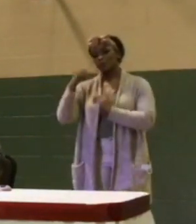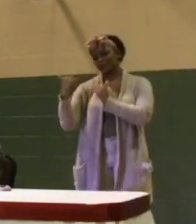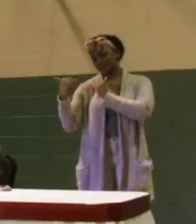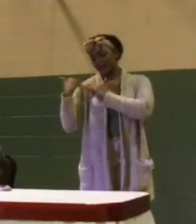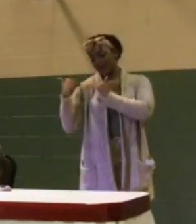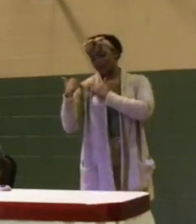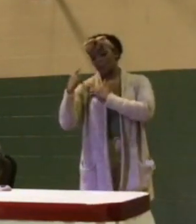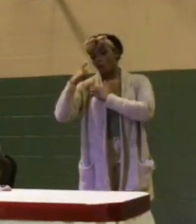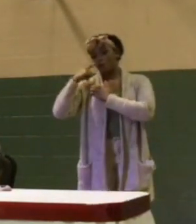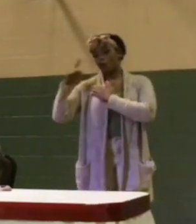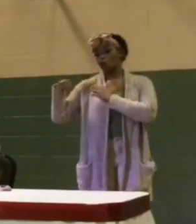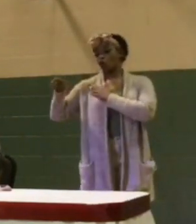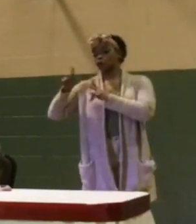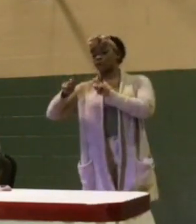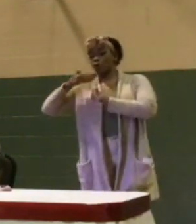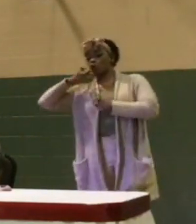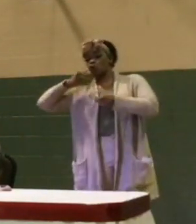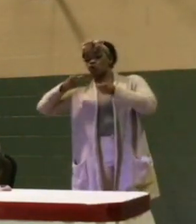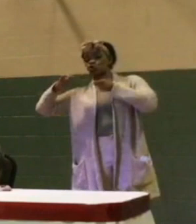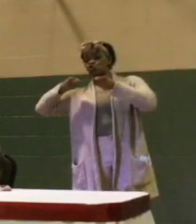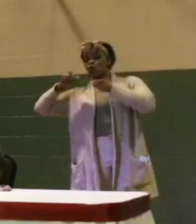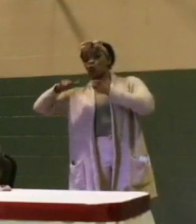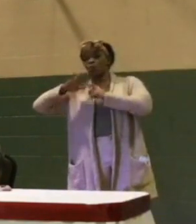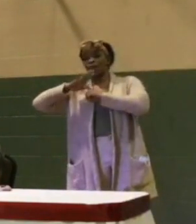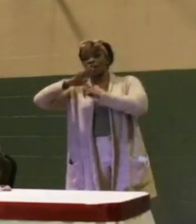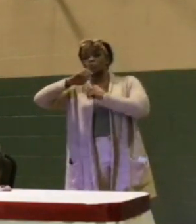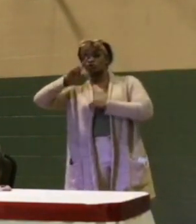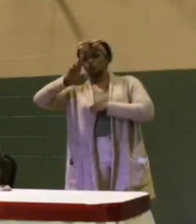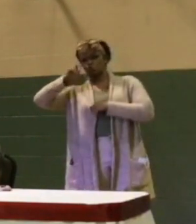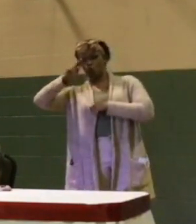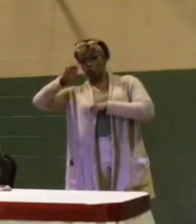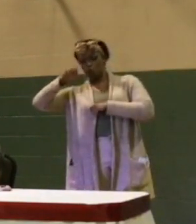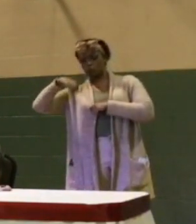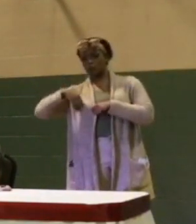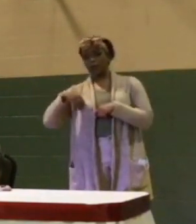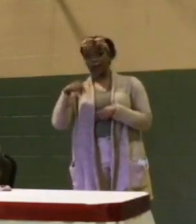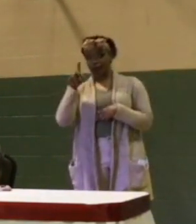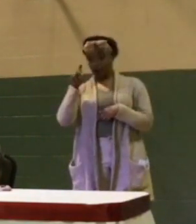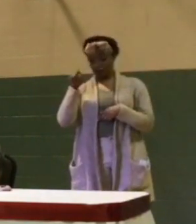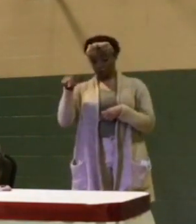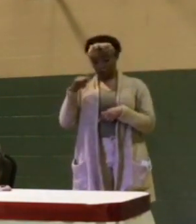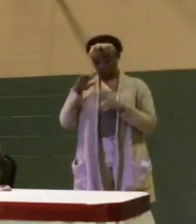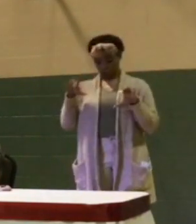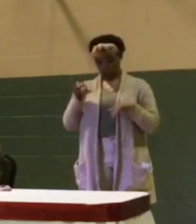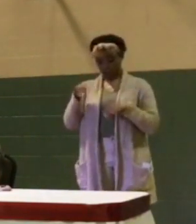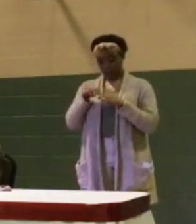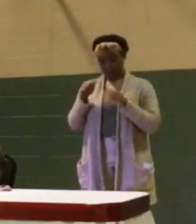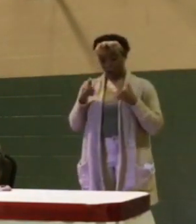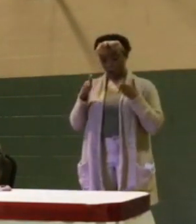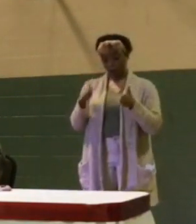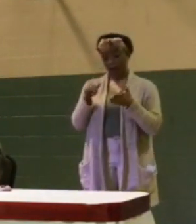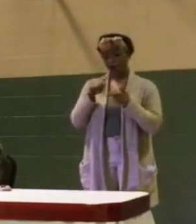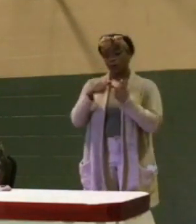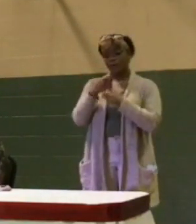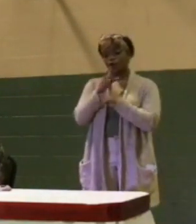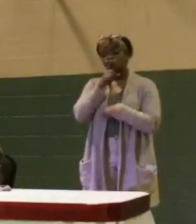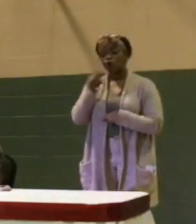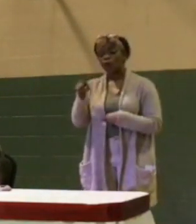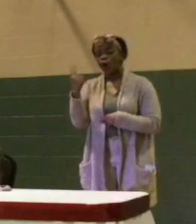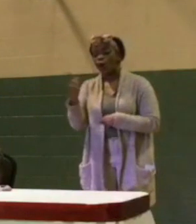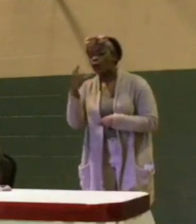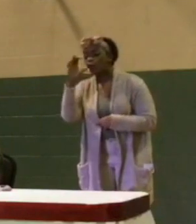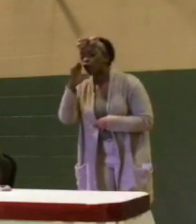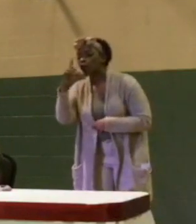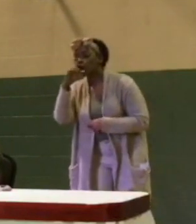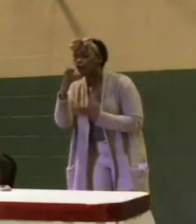operating those things? And will they be doing them in a way that ensures that they are only looking for things that